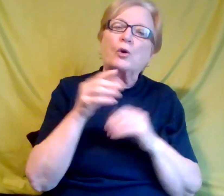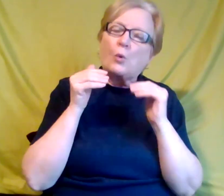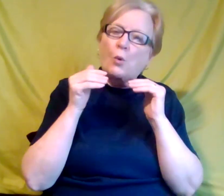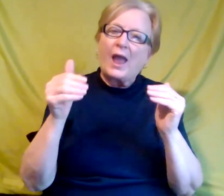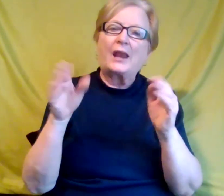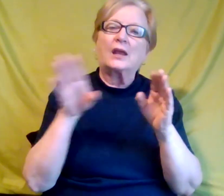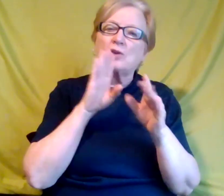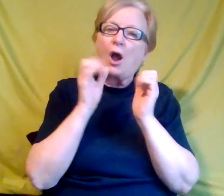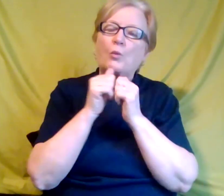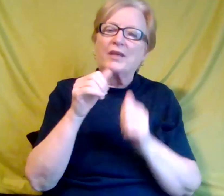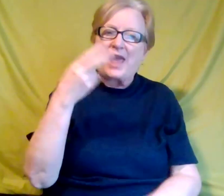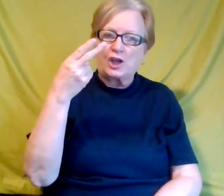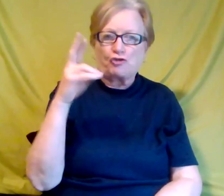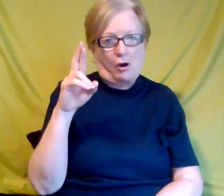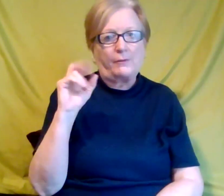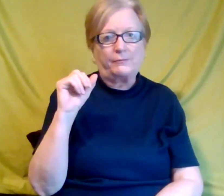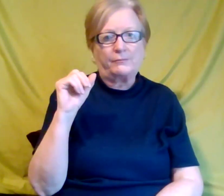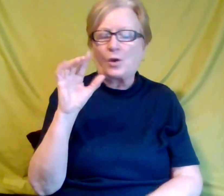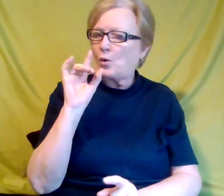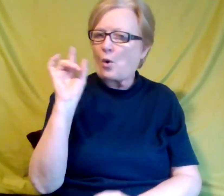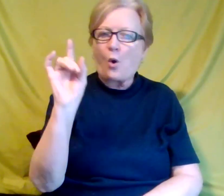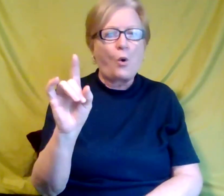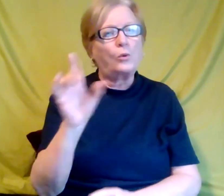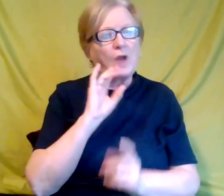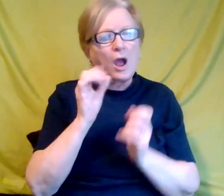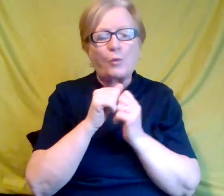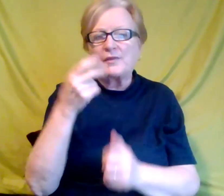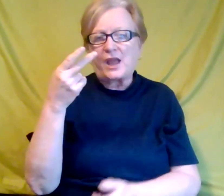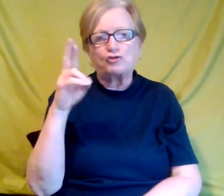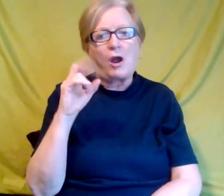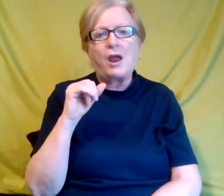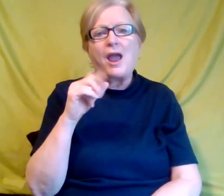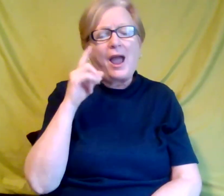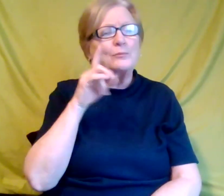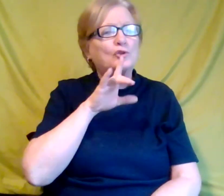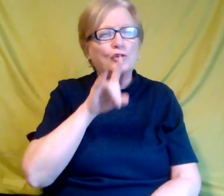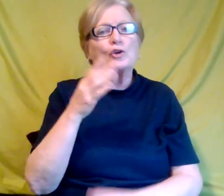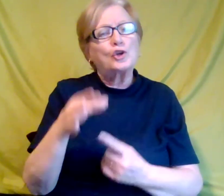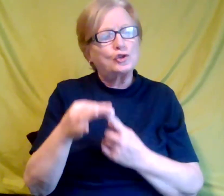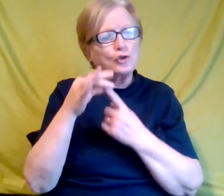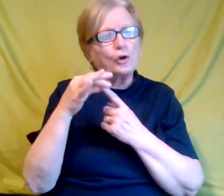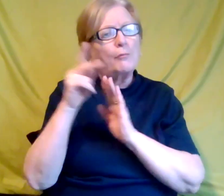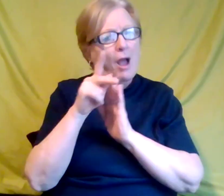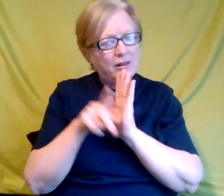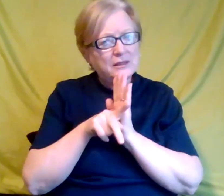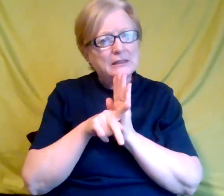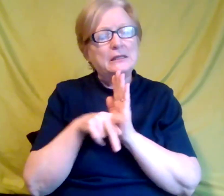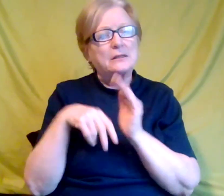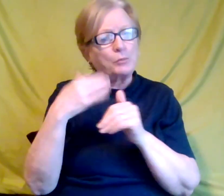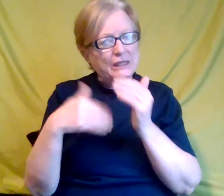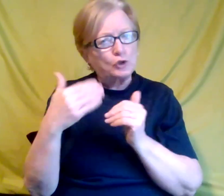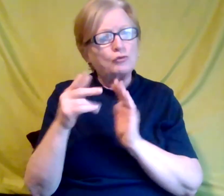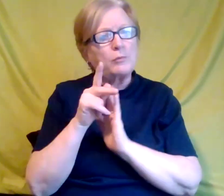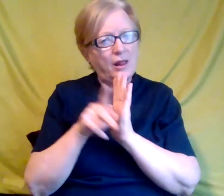HR, you know, because I'm sure there are certain policies and procedures that are in place, um,